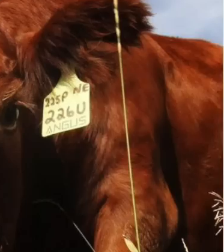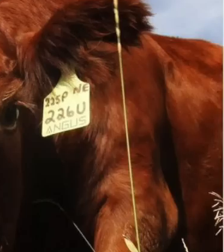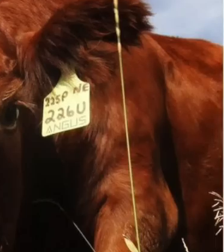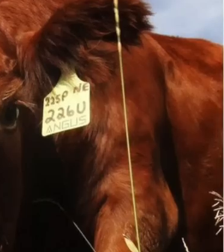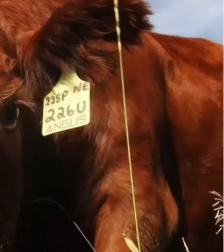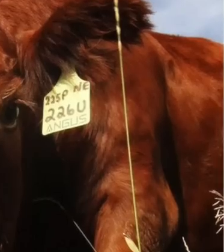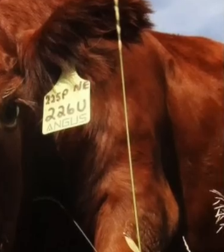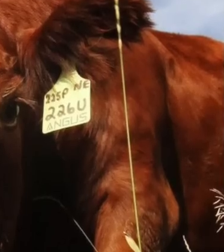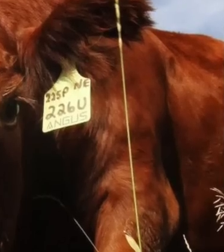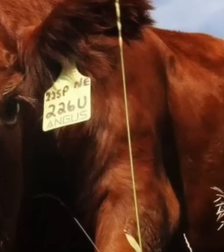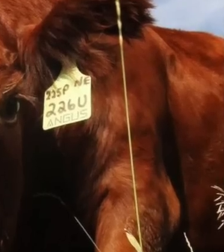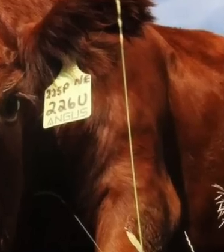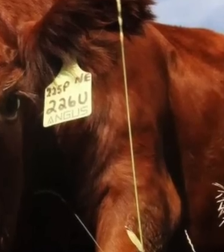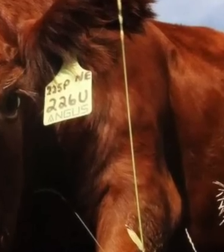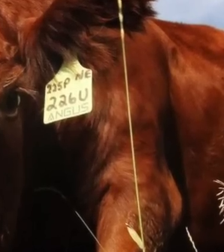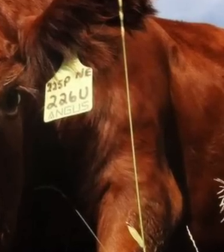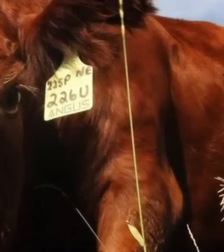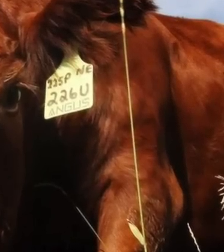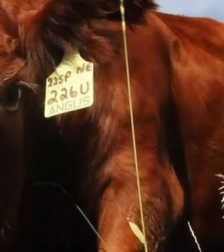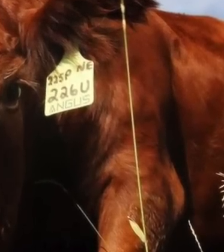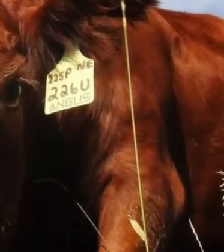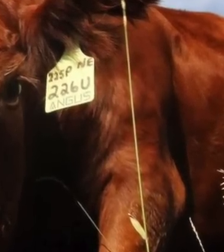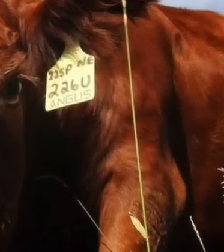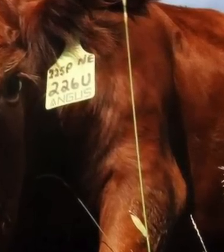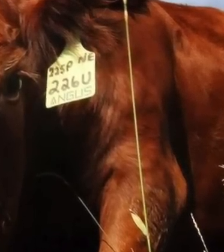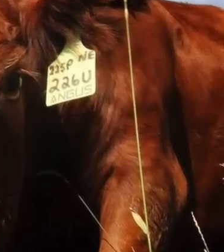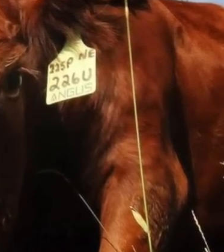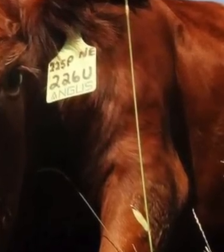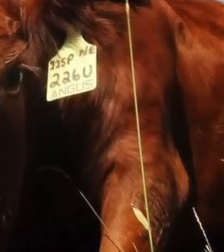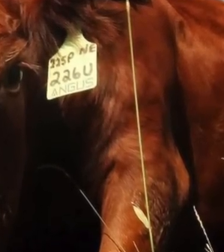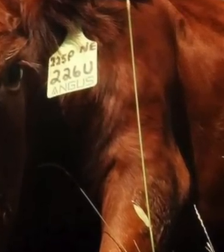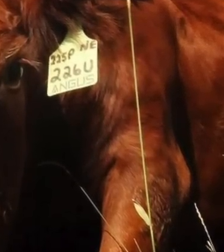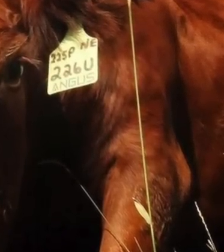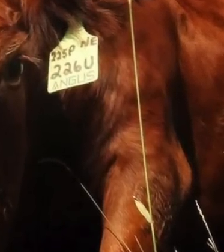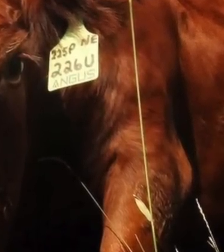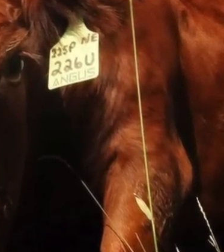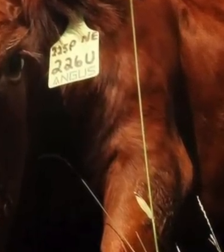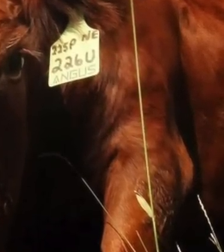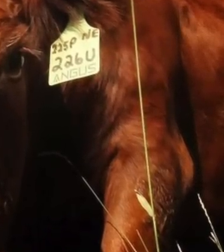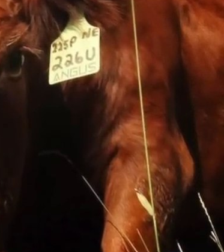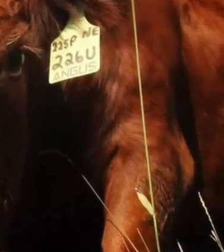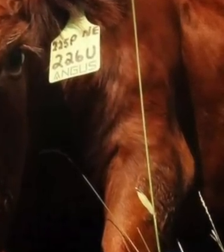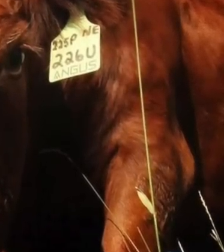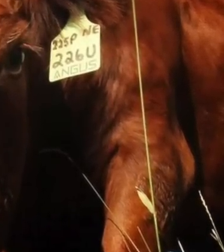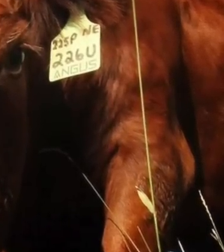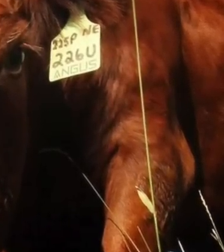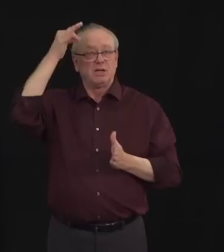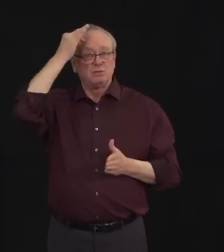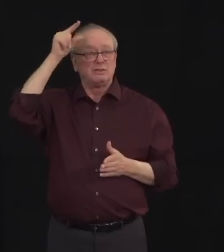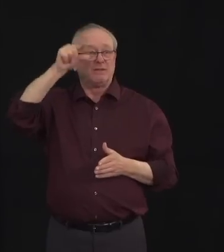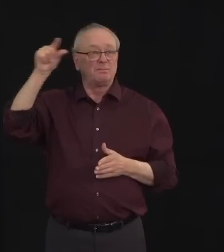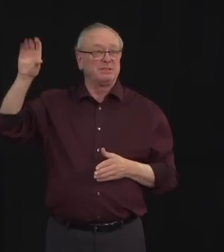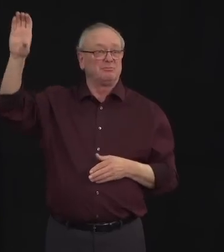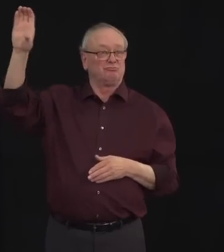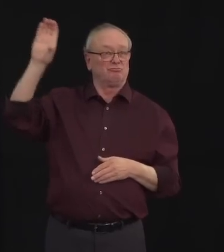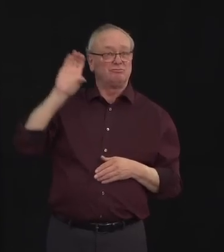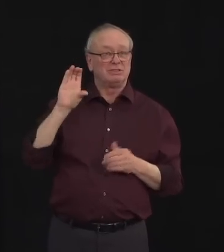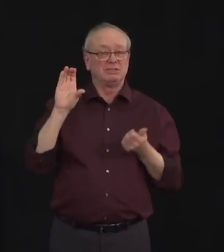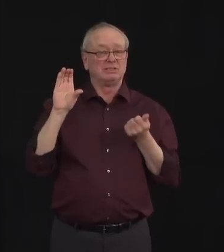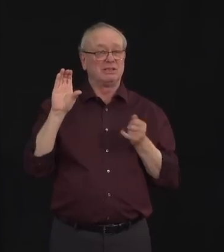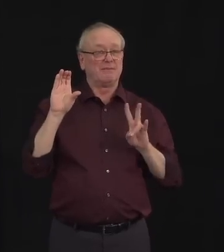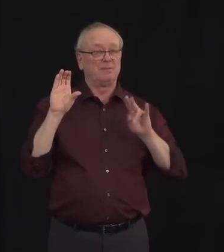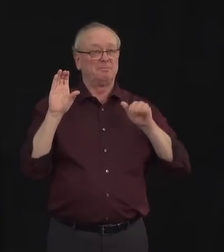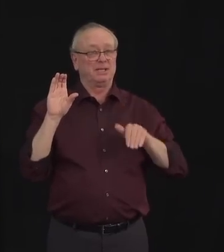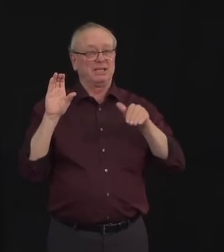An automatic 60-40 funding split is enacted when a disaster hits in the agriculture sector. It's our intention